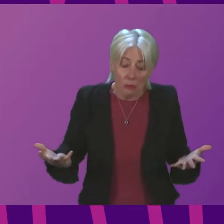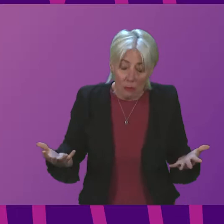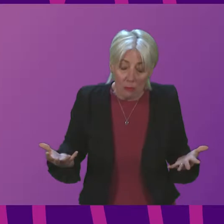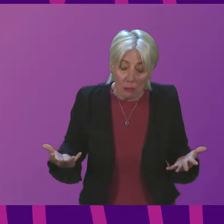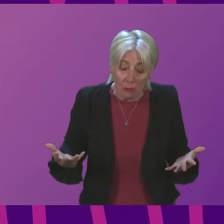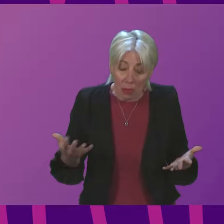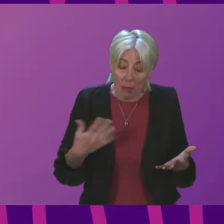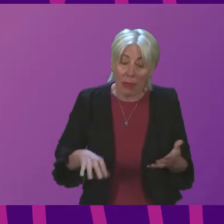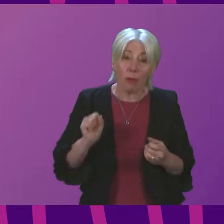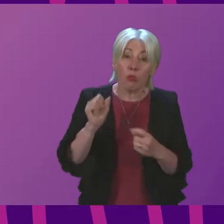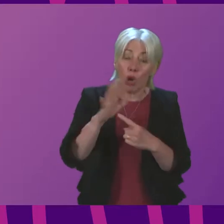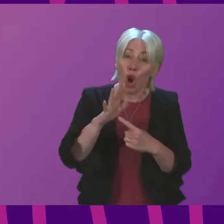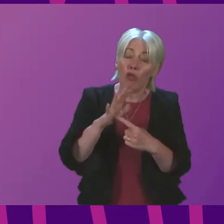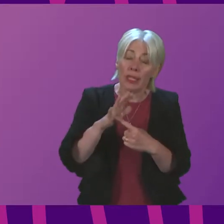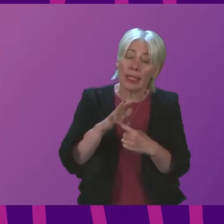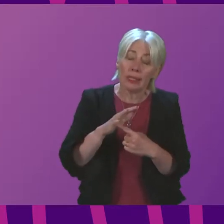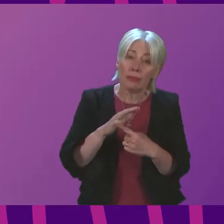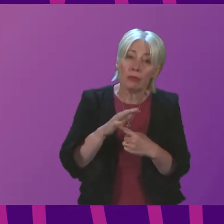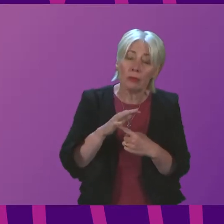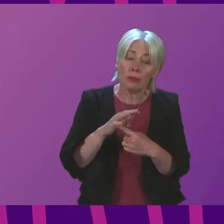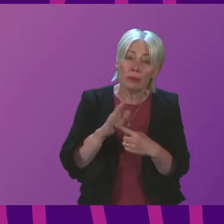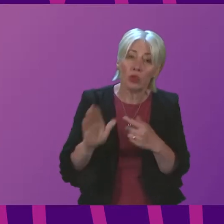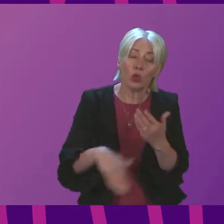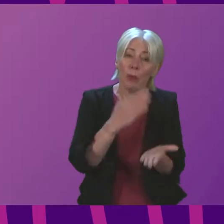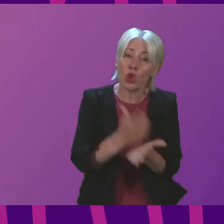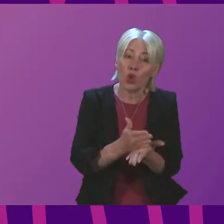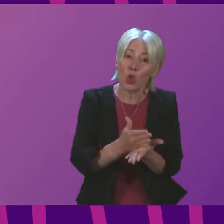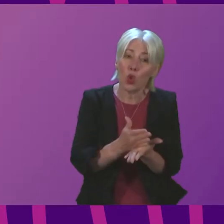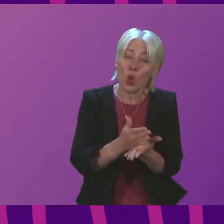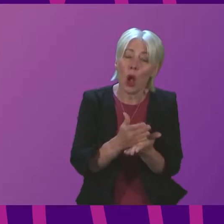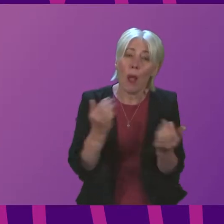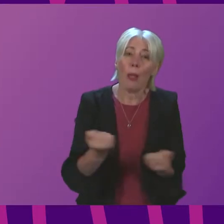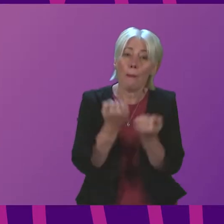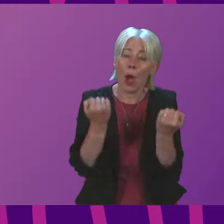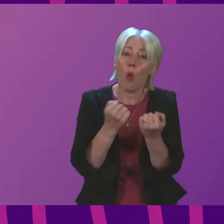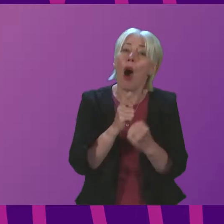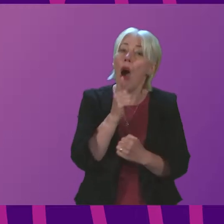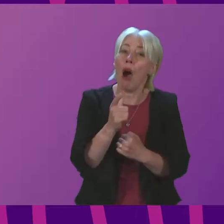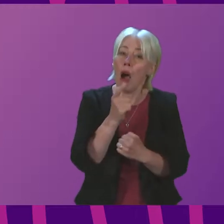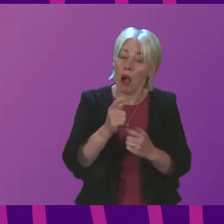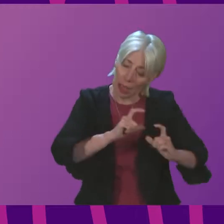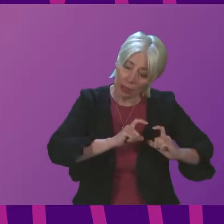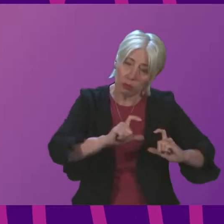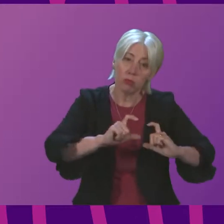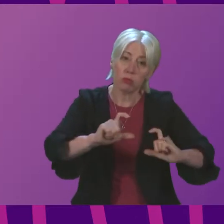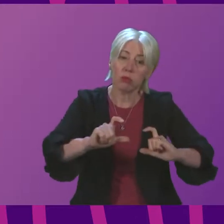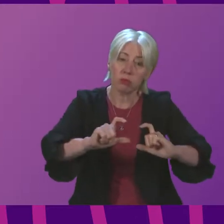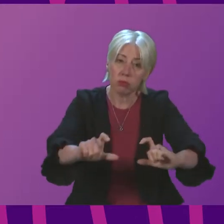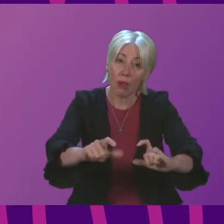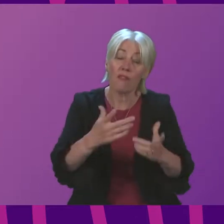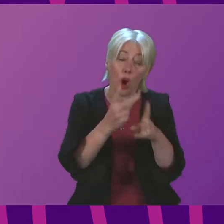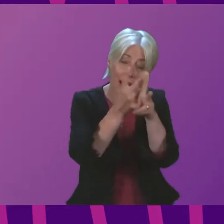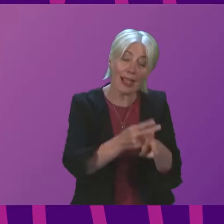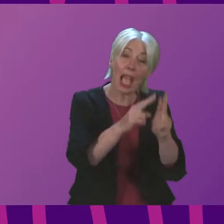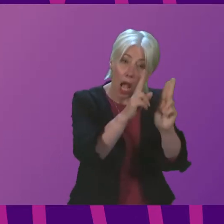has been attached to ensuring that power supplies were able to be sustained for care